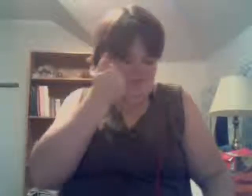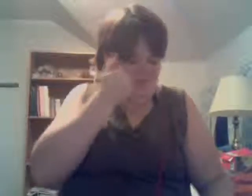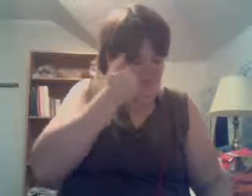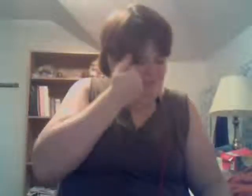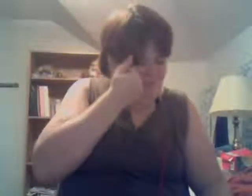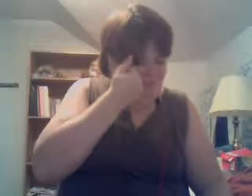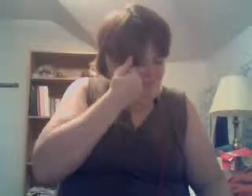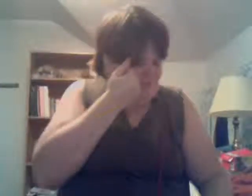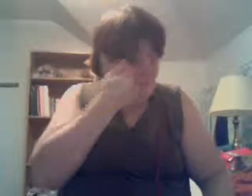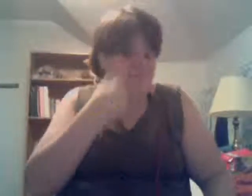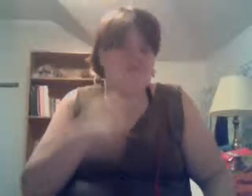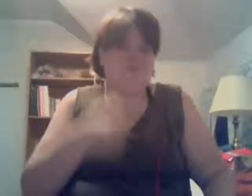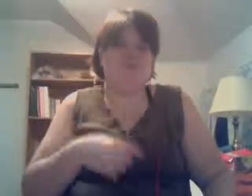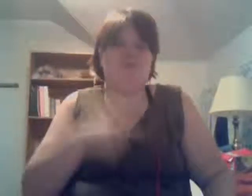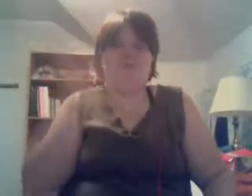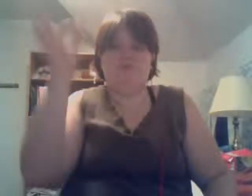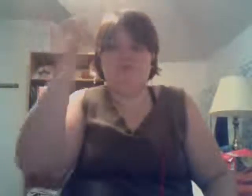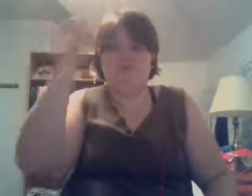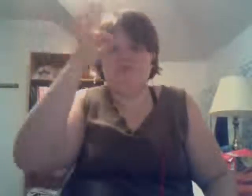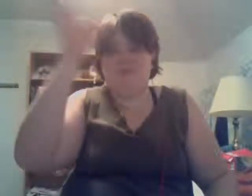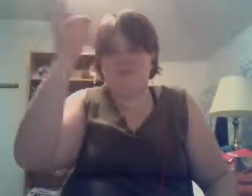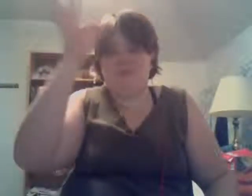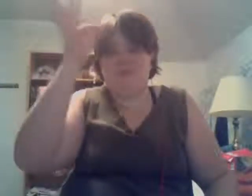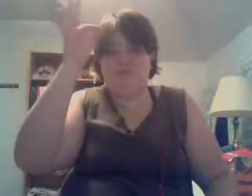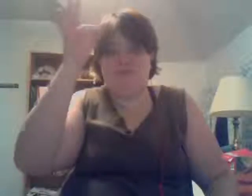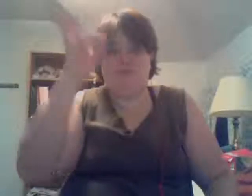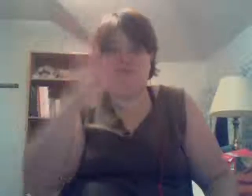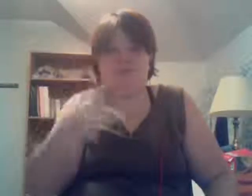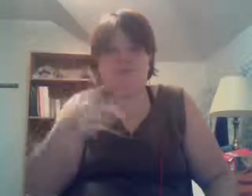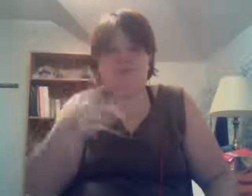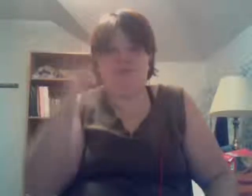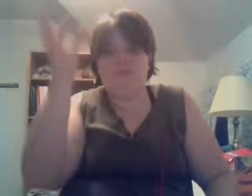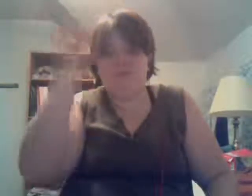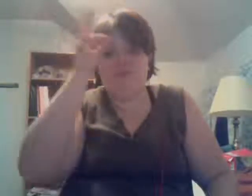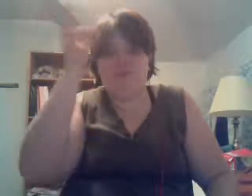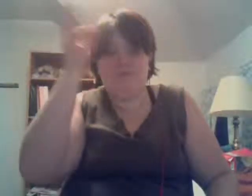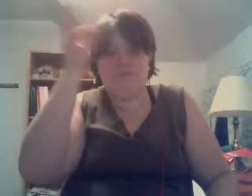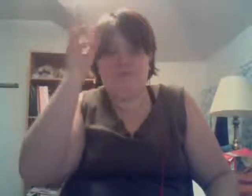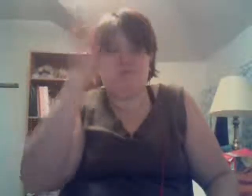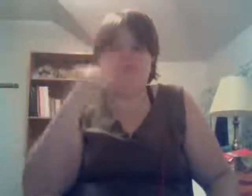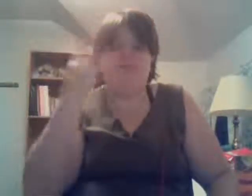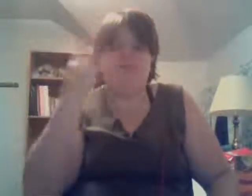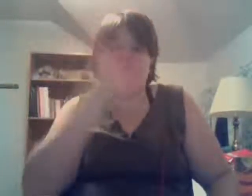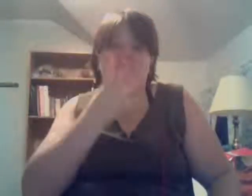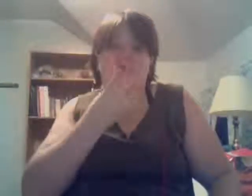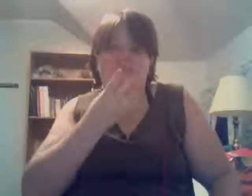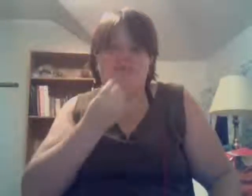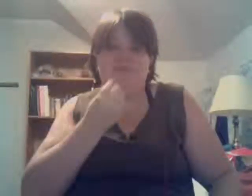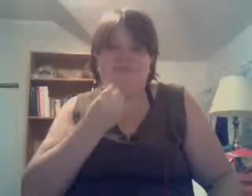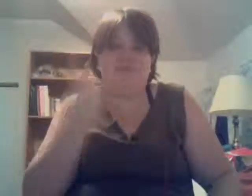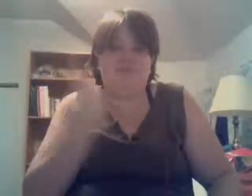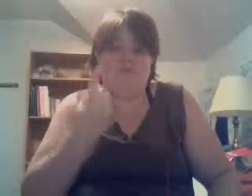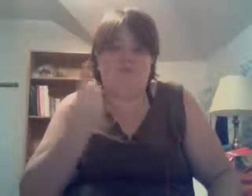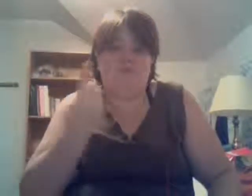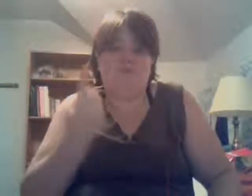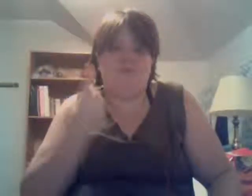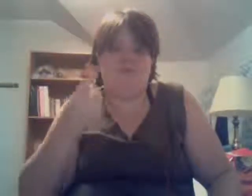at the ground, it ain't hard to tell You don't know, oh-oh You don't know you're beautiful If